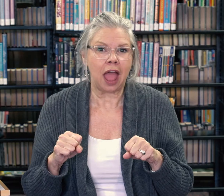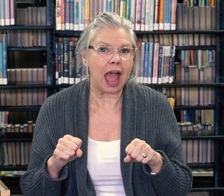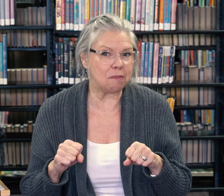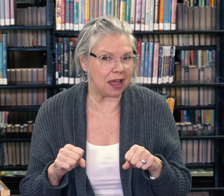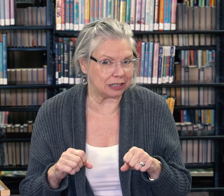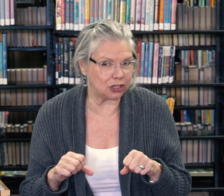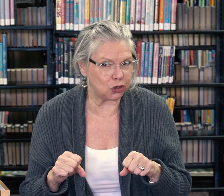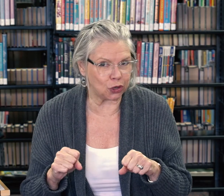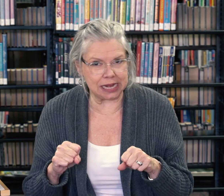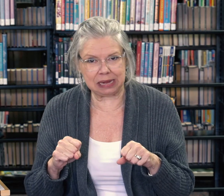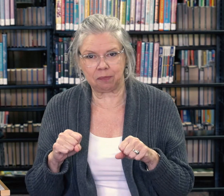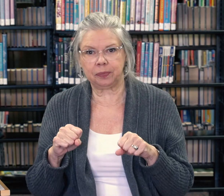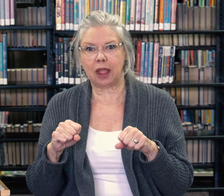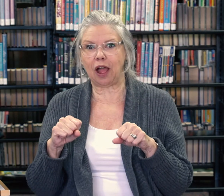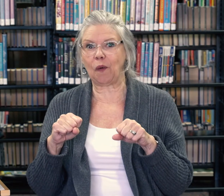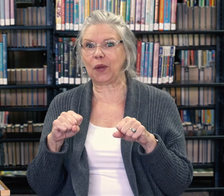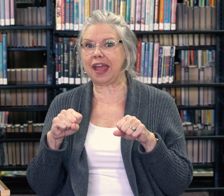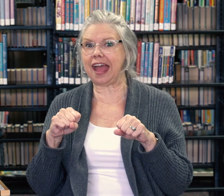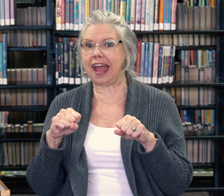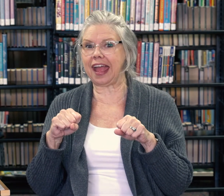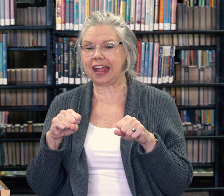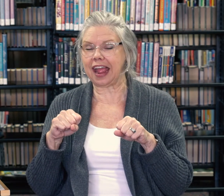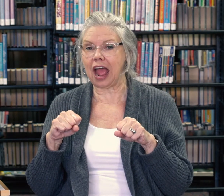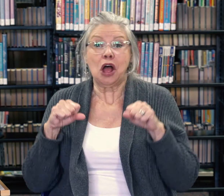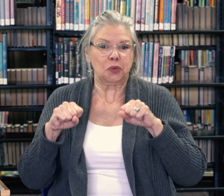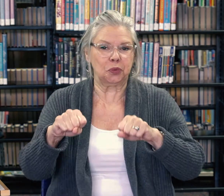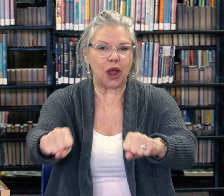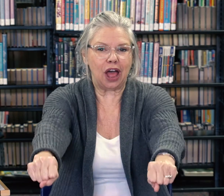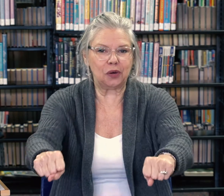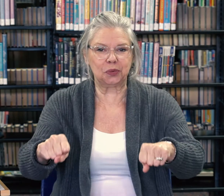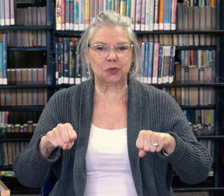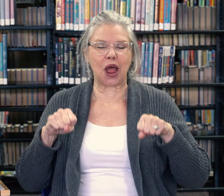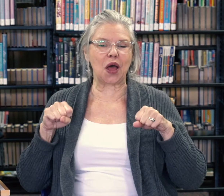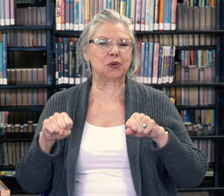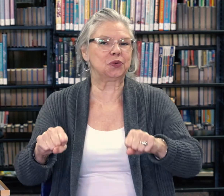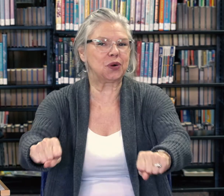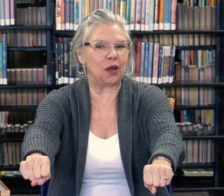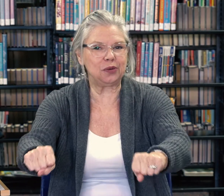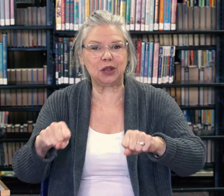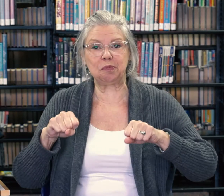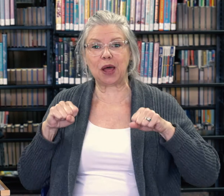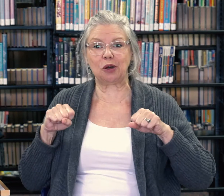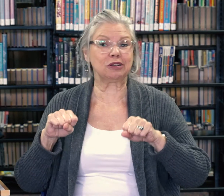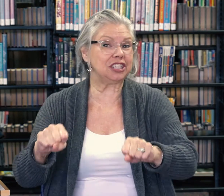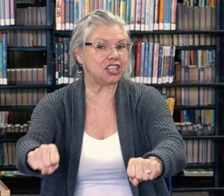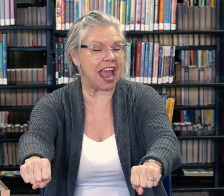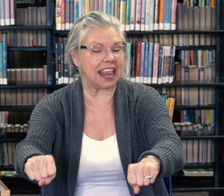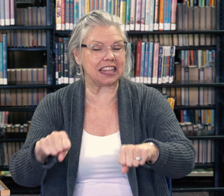How about a stream? Okay. Row, row, row your boat gently